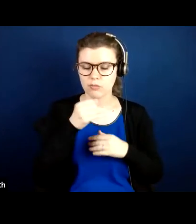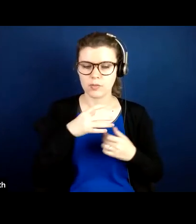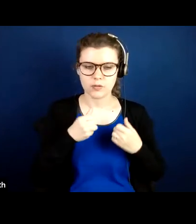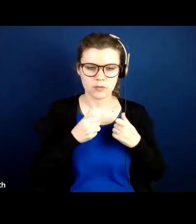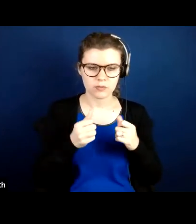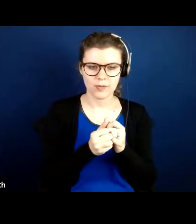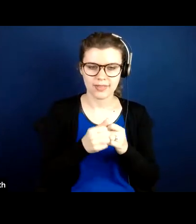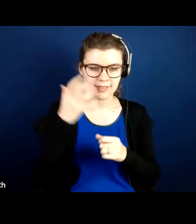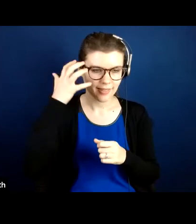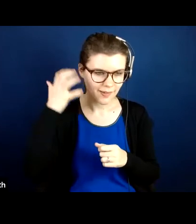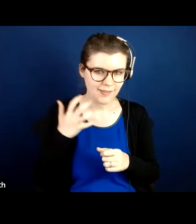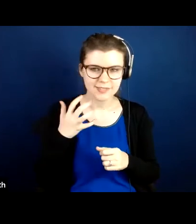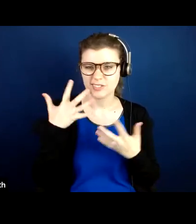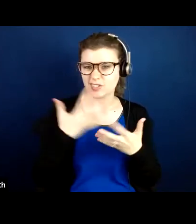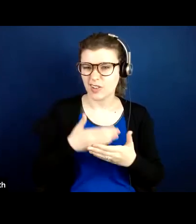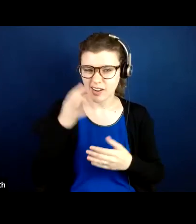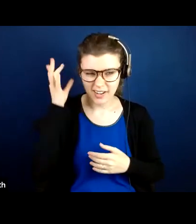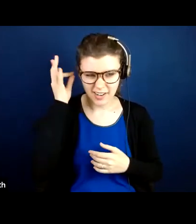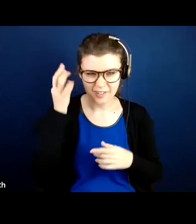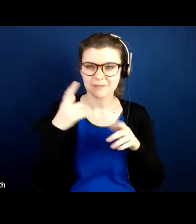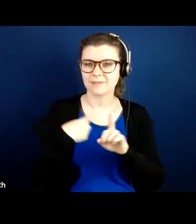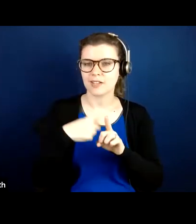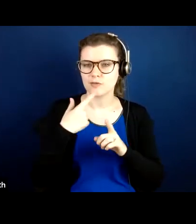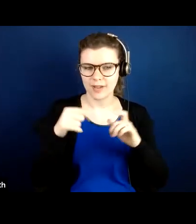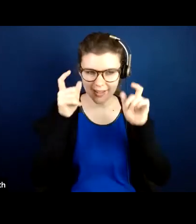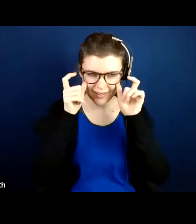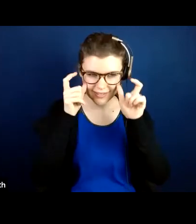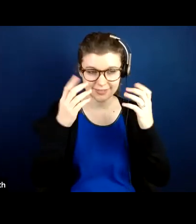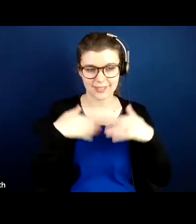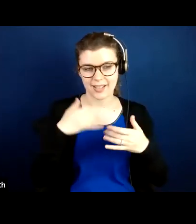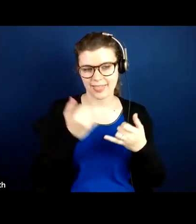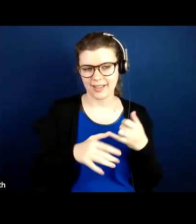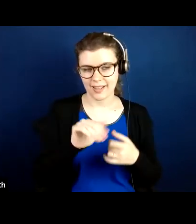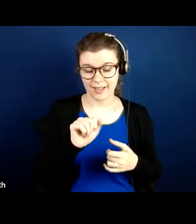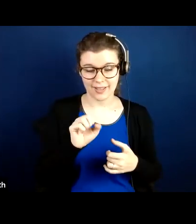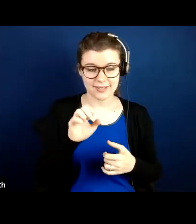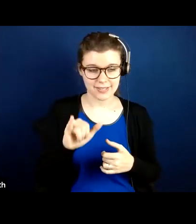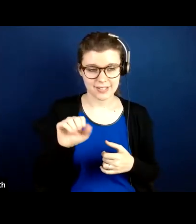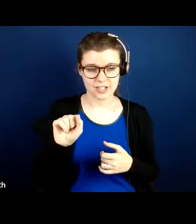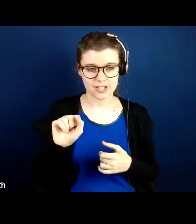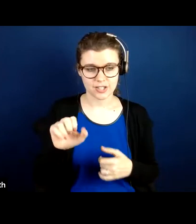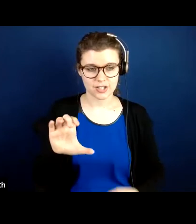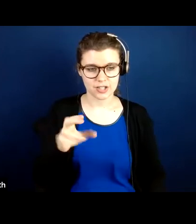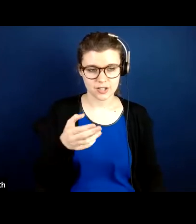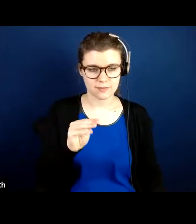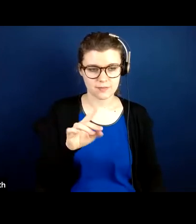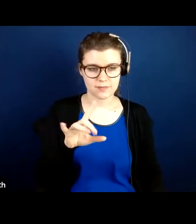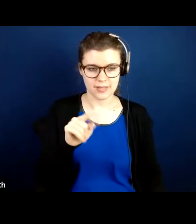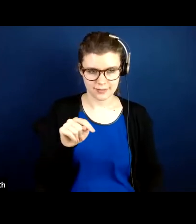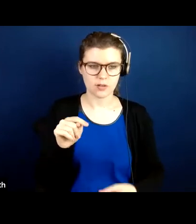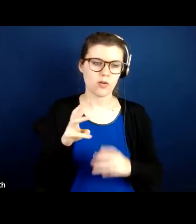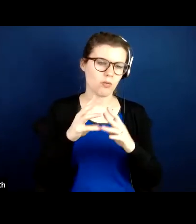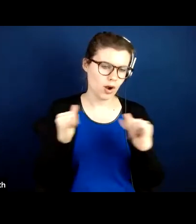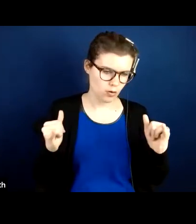Casey Schmidt from Wyoming Independent Living, a man with short brown hair, a thick brown mustache and beard and glasses.